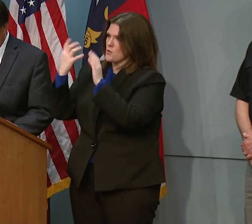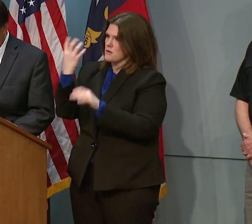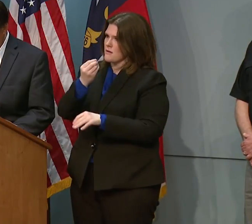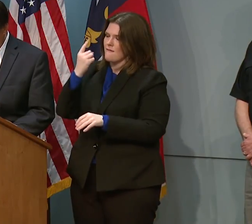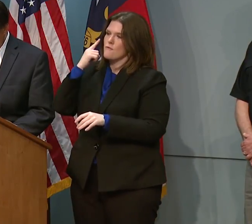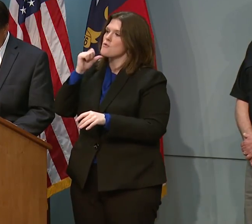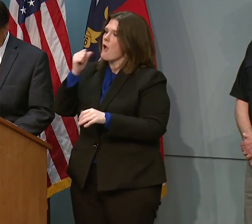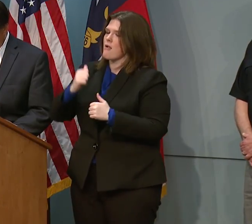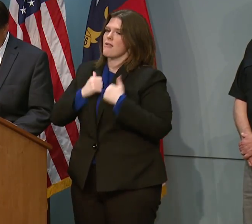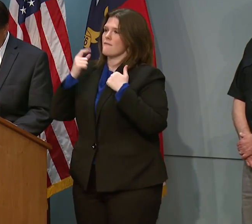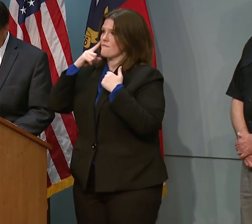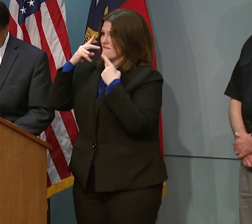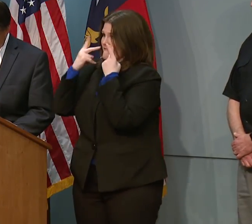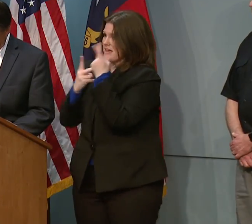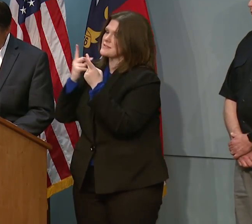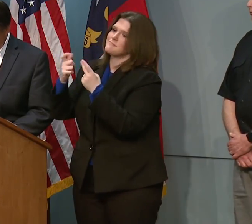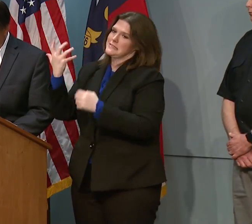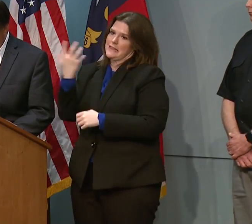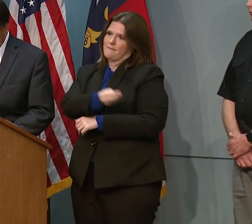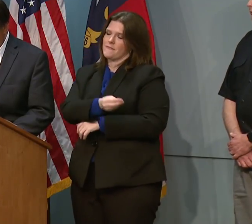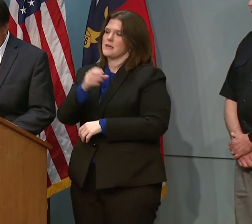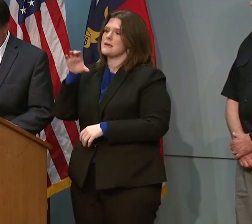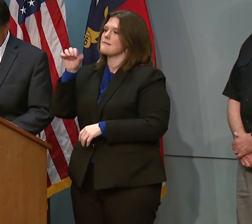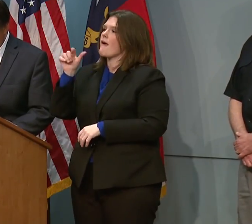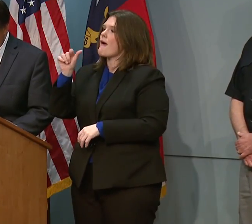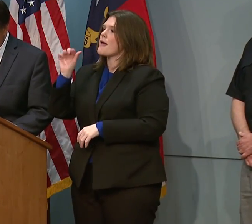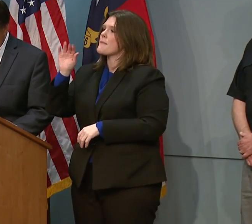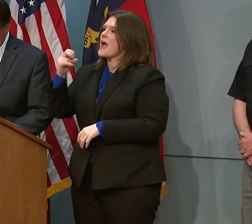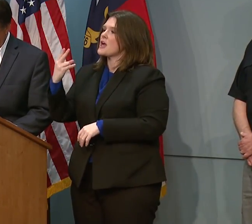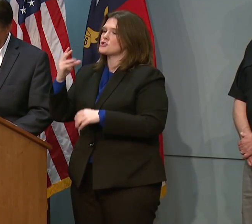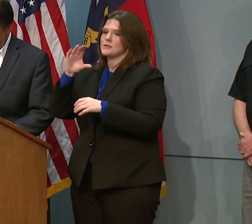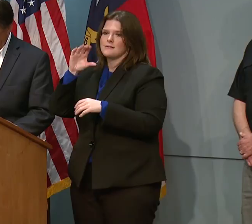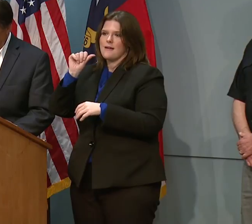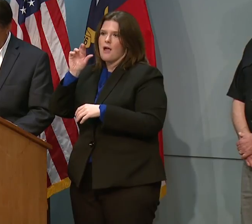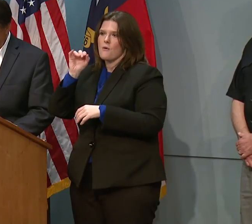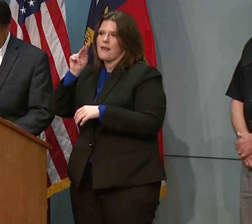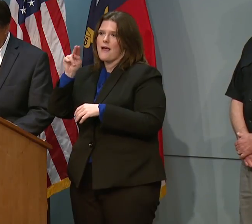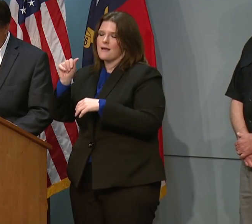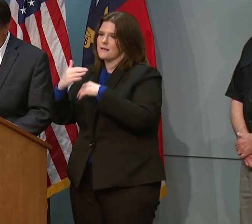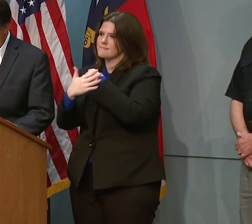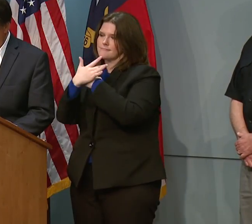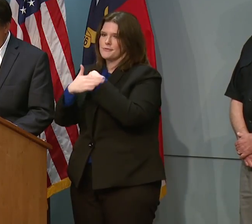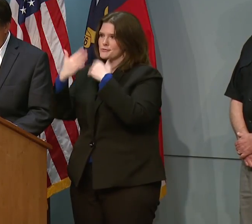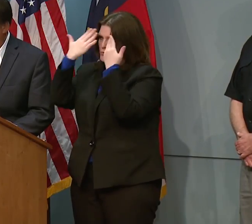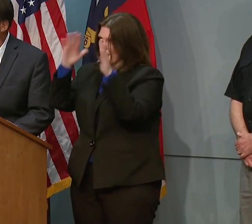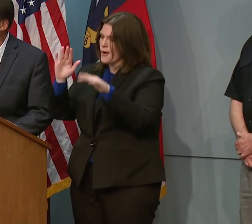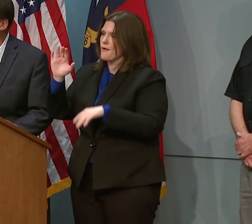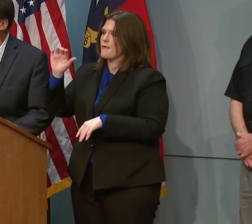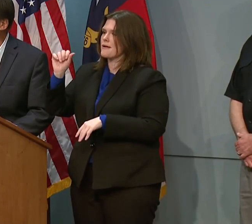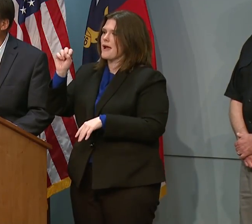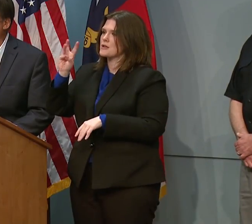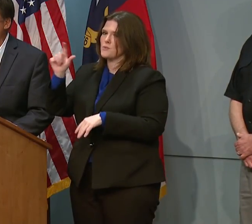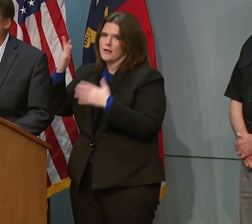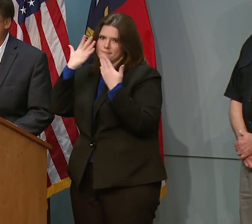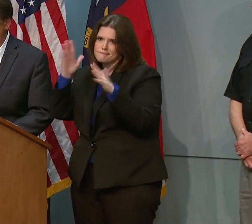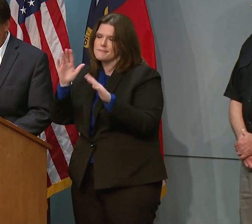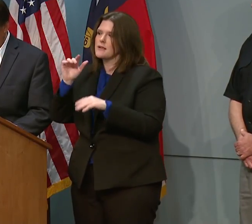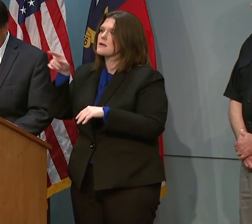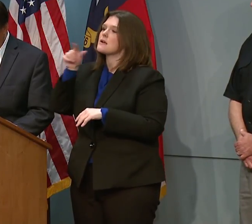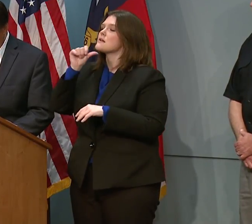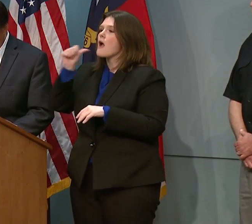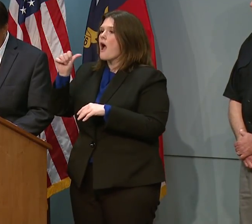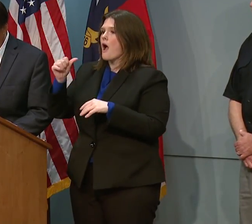non-residents. Calabash, Carolina Shores, we haven't got an update. Caswell Beach, non-resident